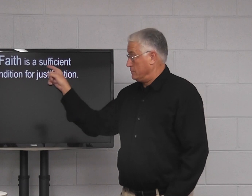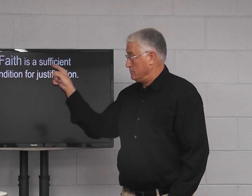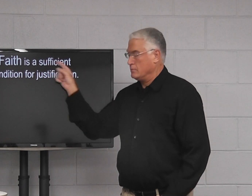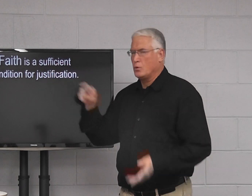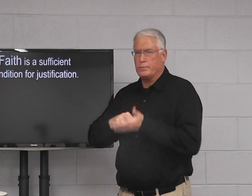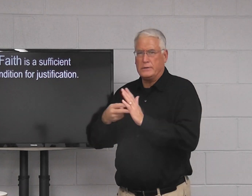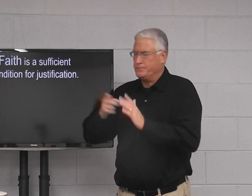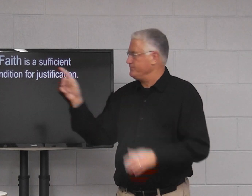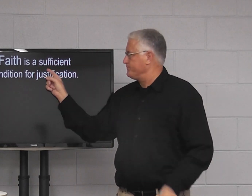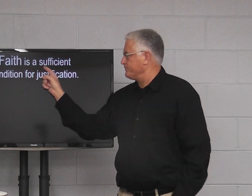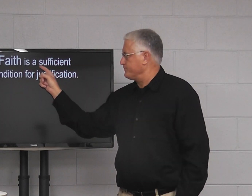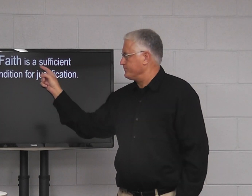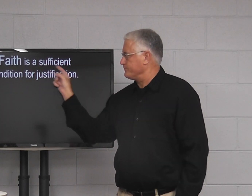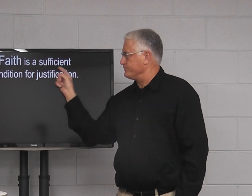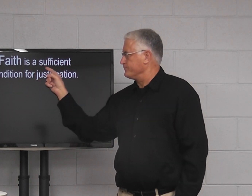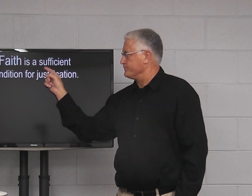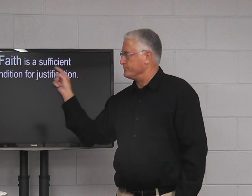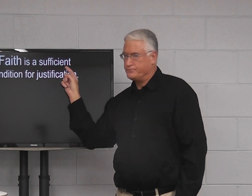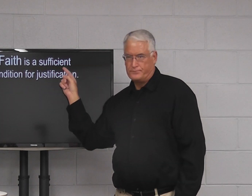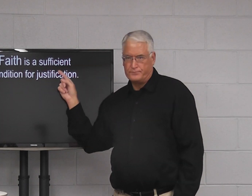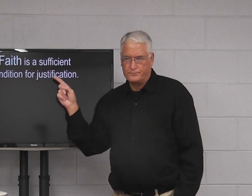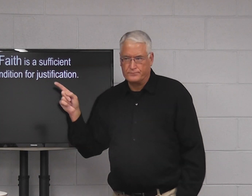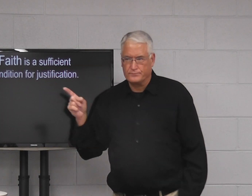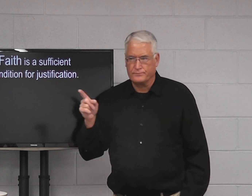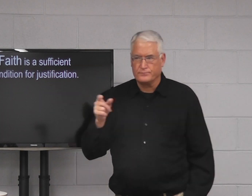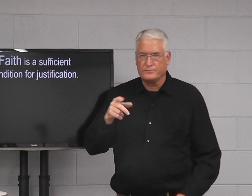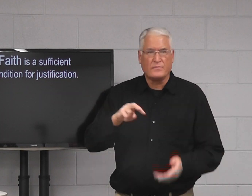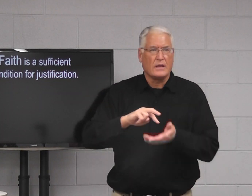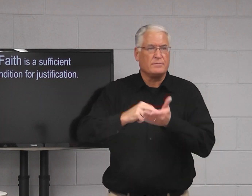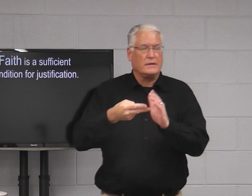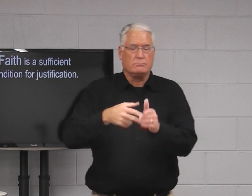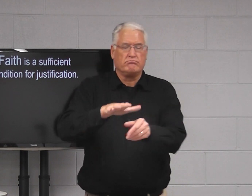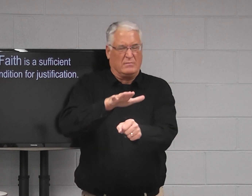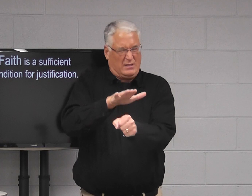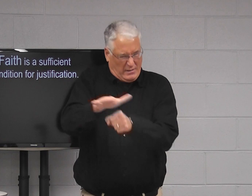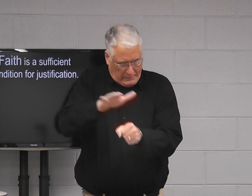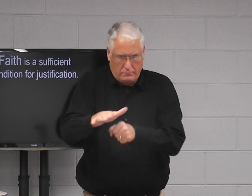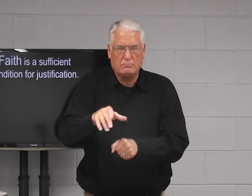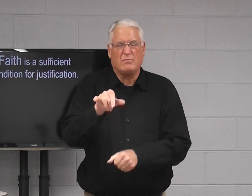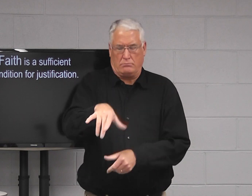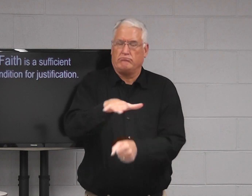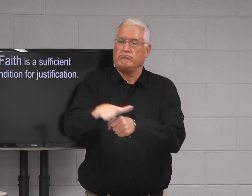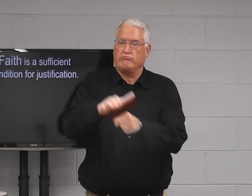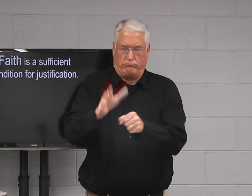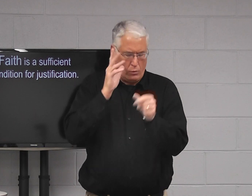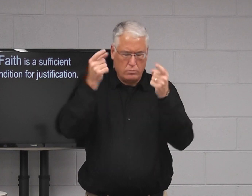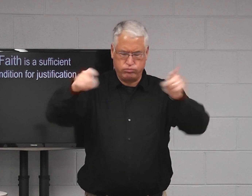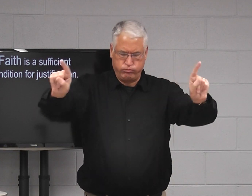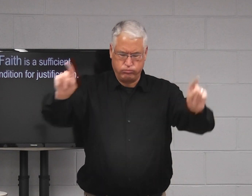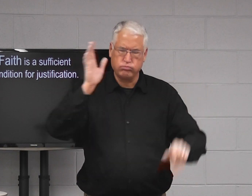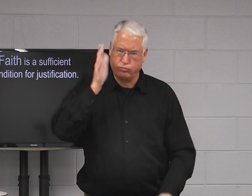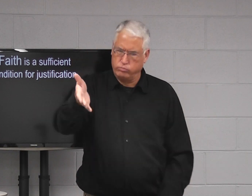it requires faith. Faith. And do you know what the word sufficient means? Sufficient means it's enough.